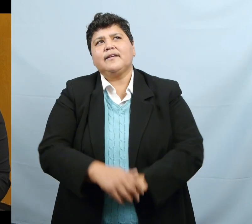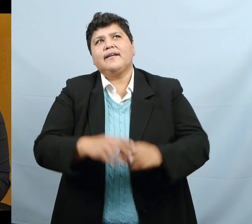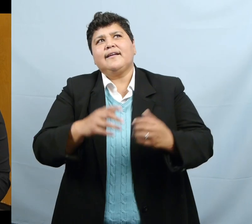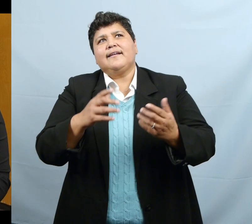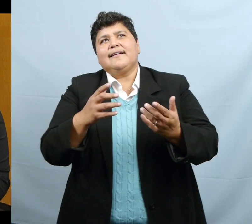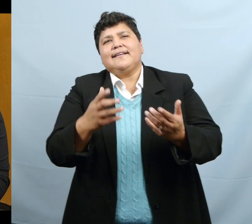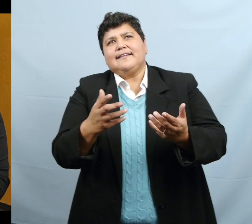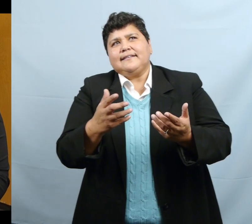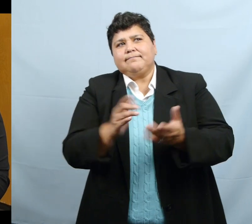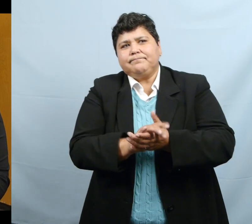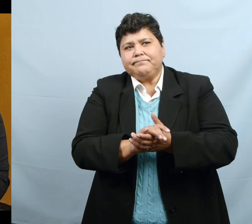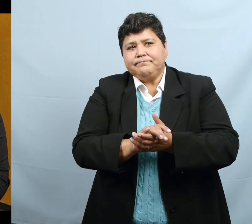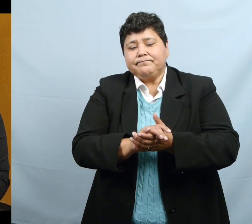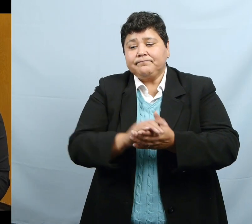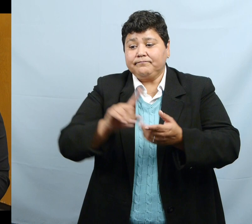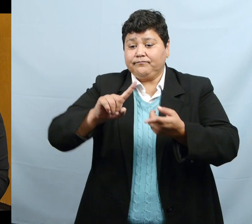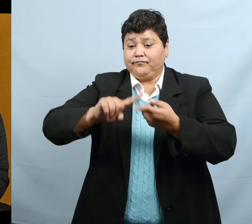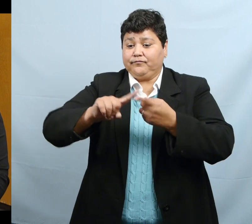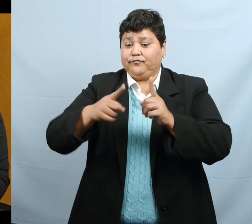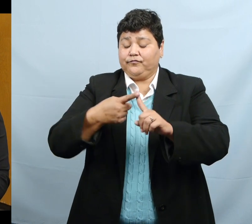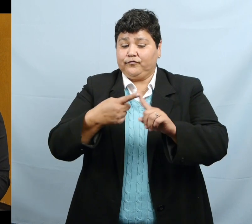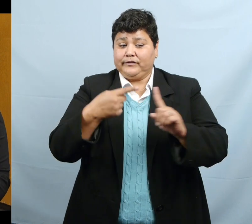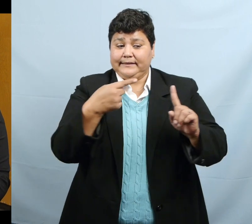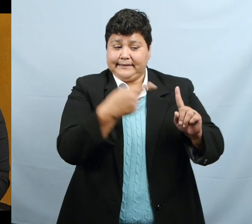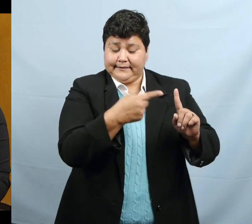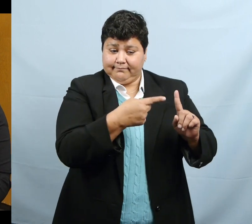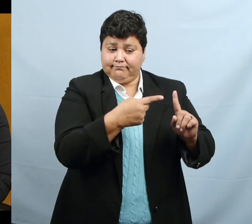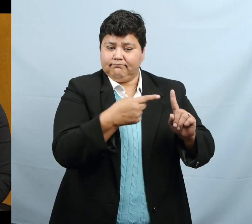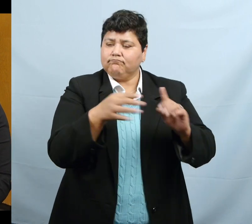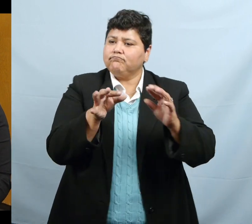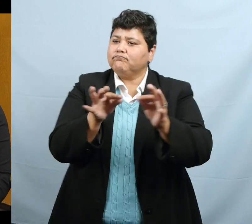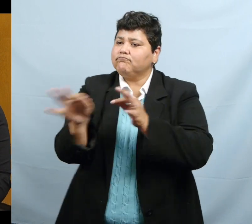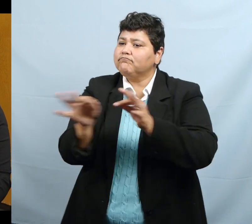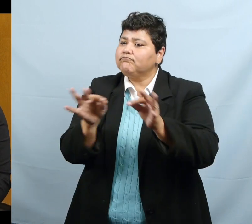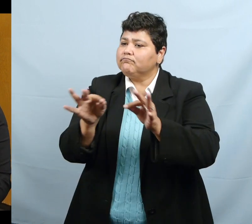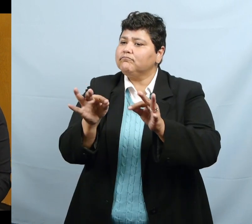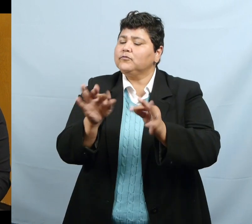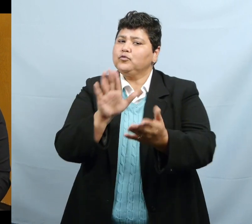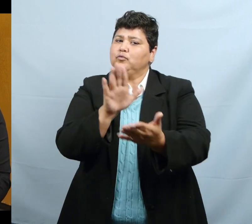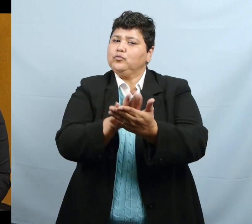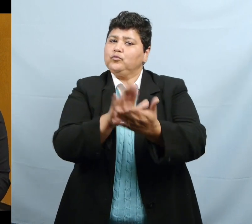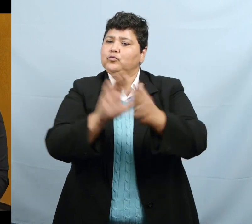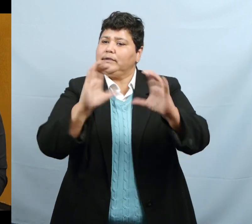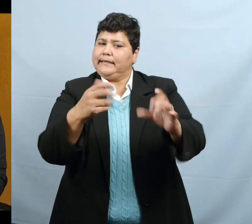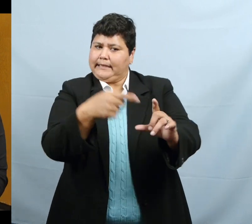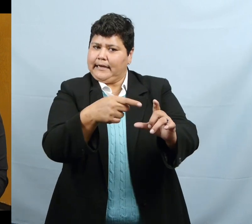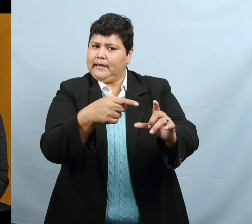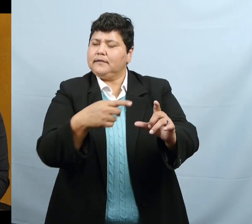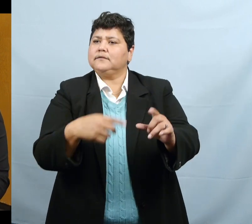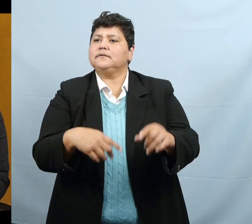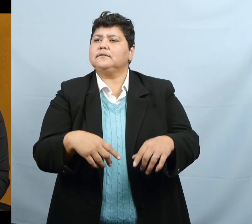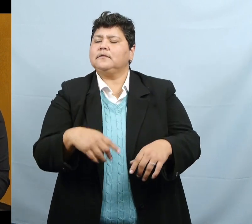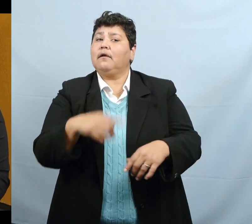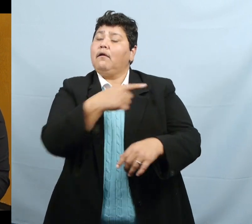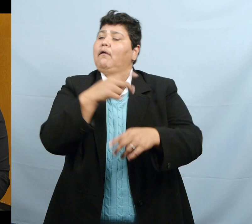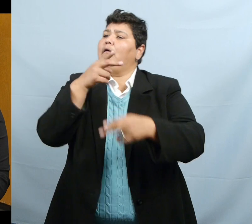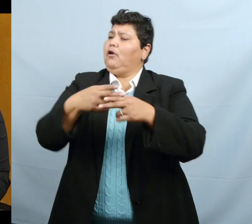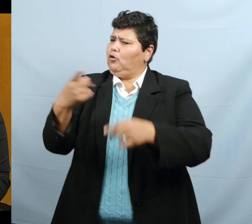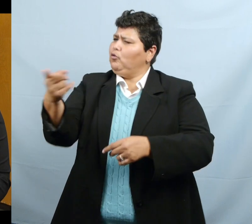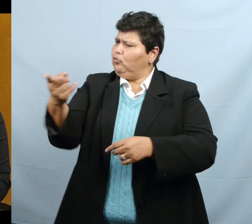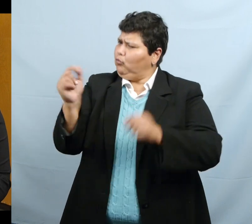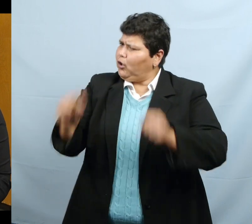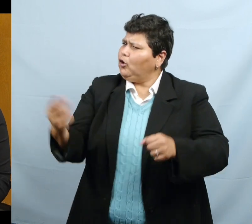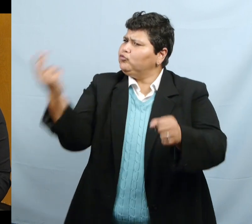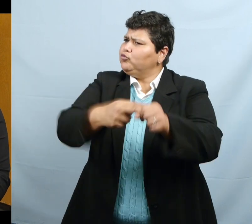When when the friend was talking about the class you can join. You can join what? You can join the class. You can ask